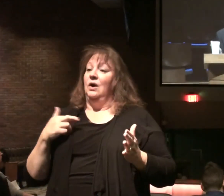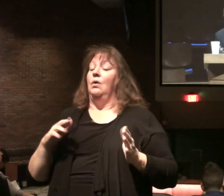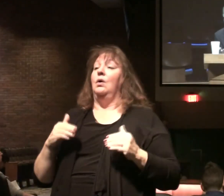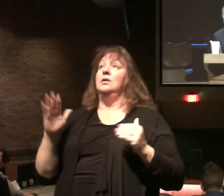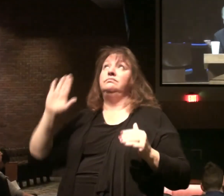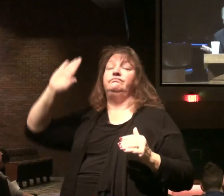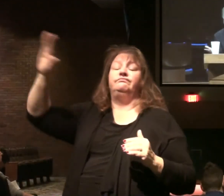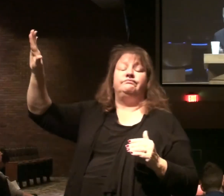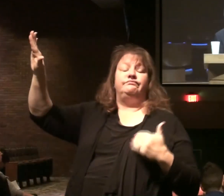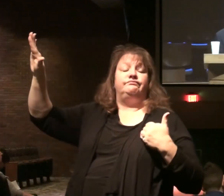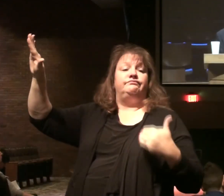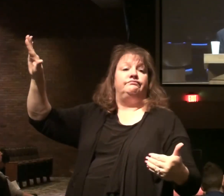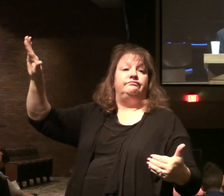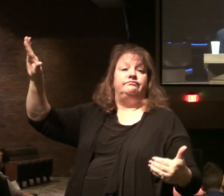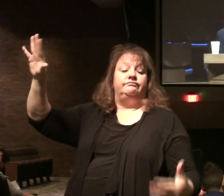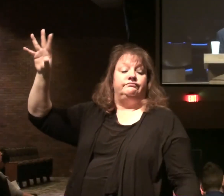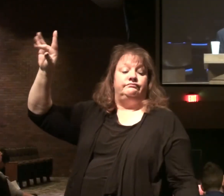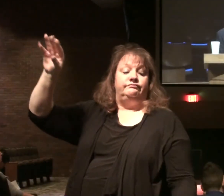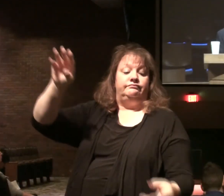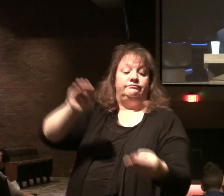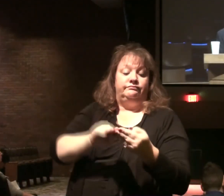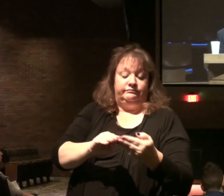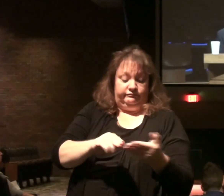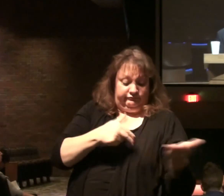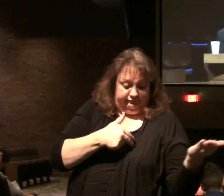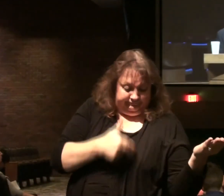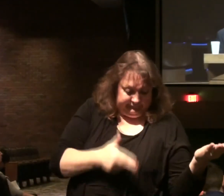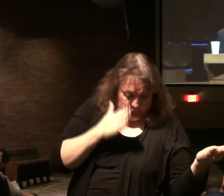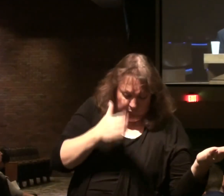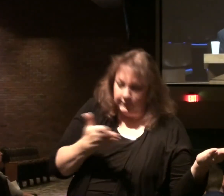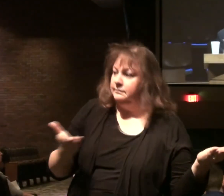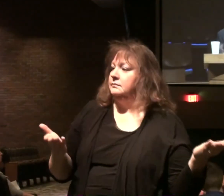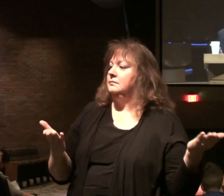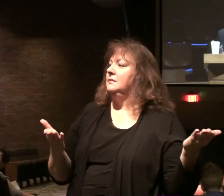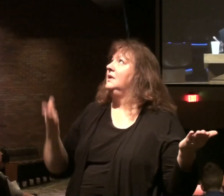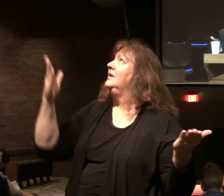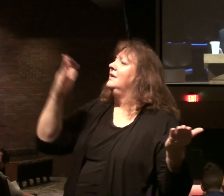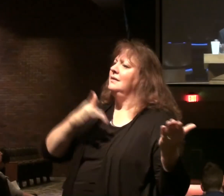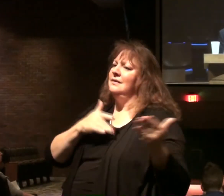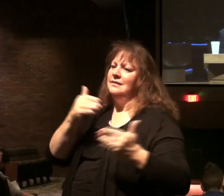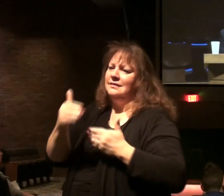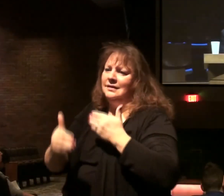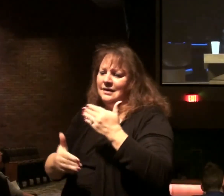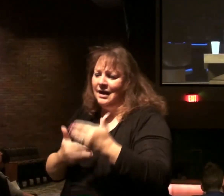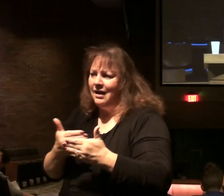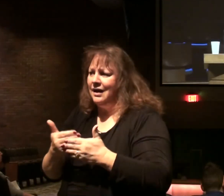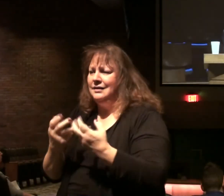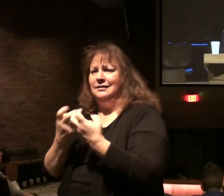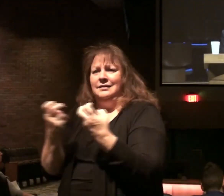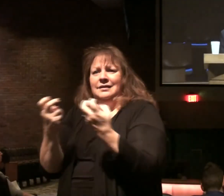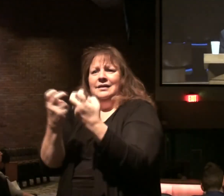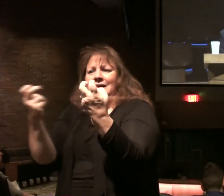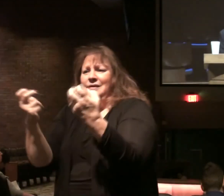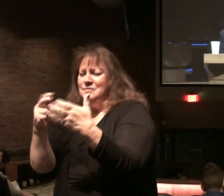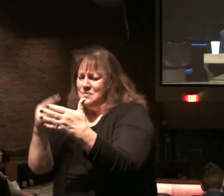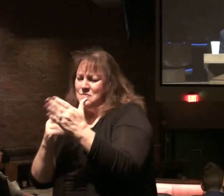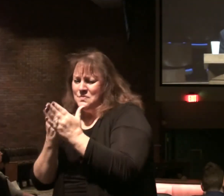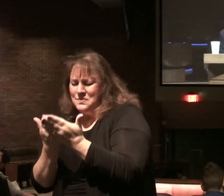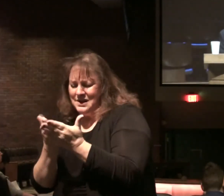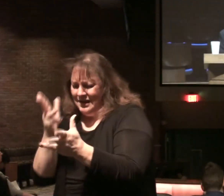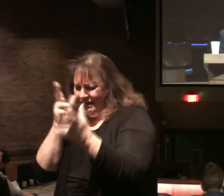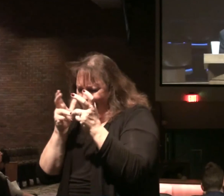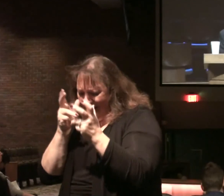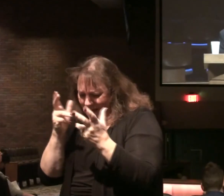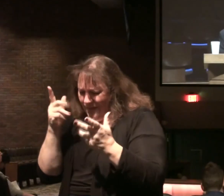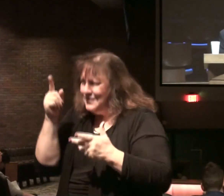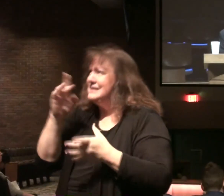on your course. And you will culminate in death. How gracious God is. That we can sit here. Read his word. Hear what he